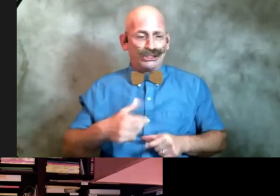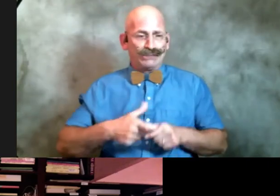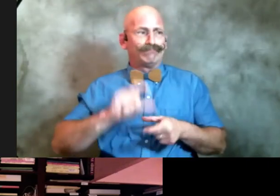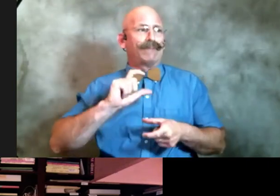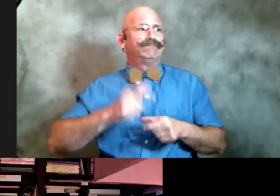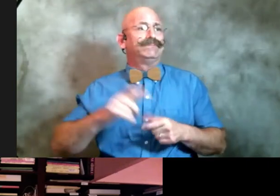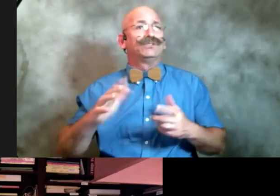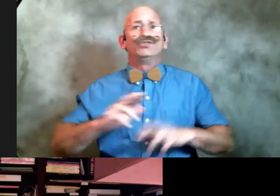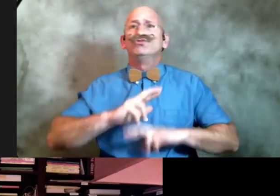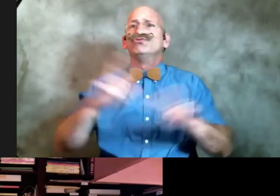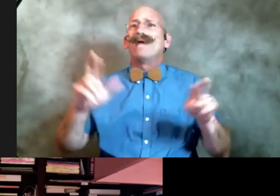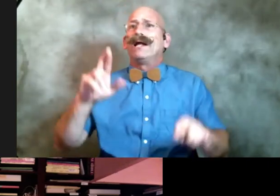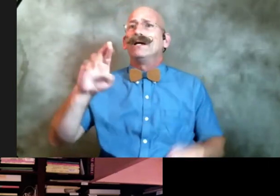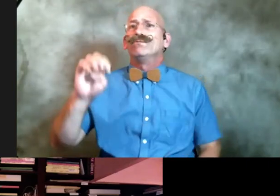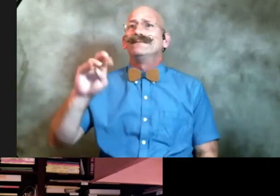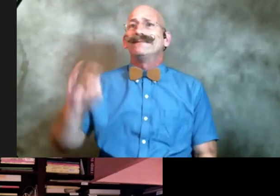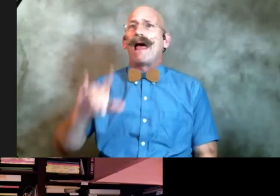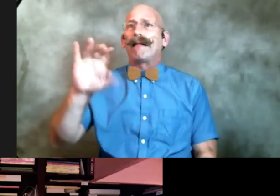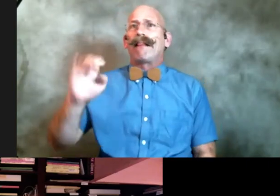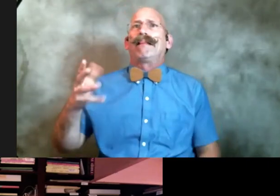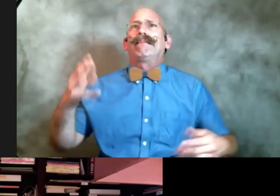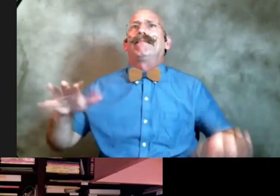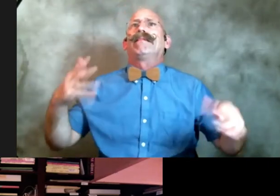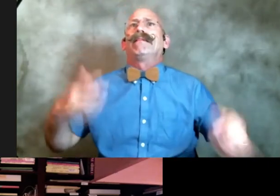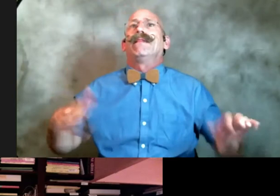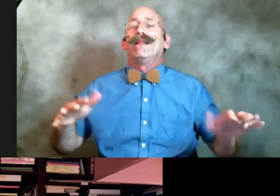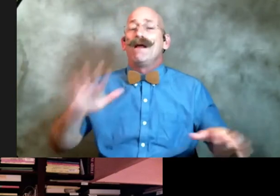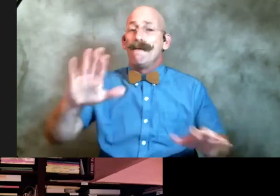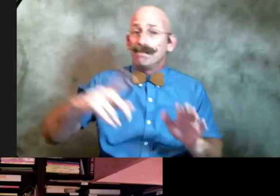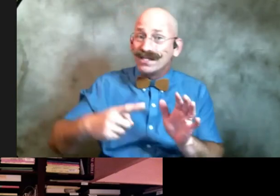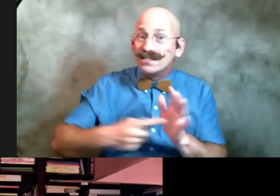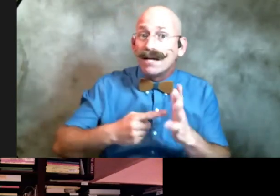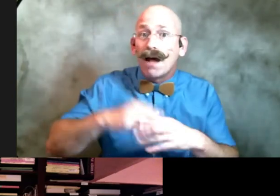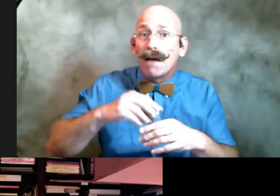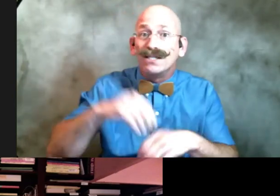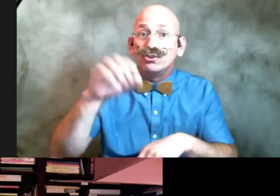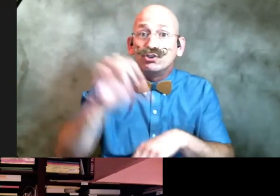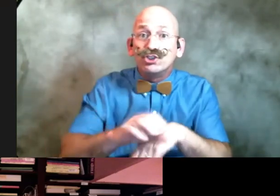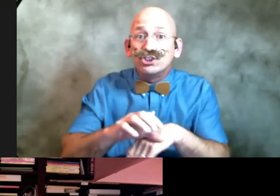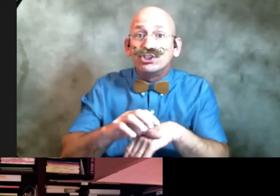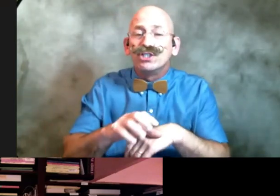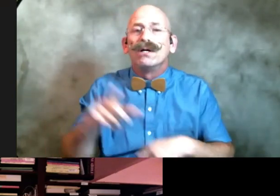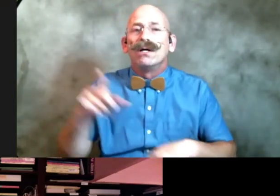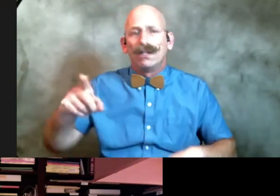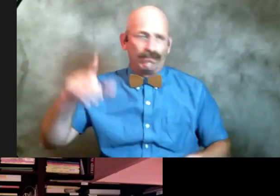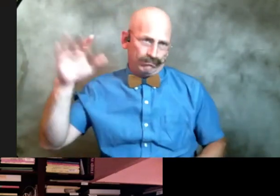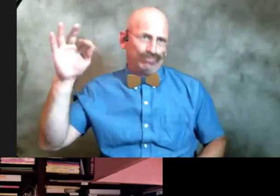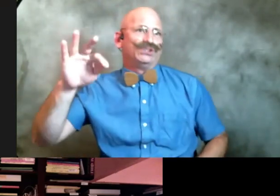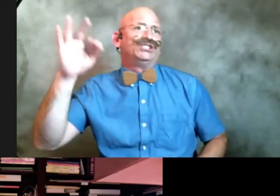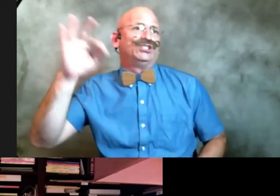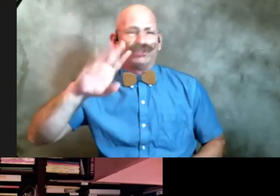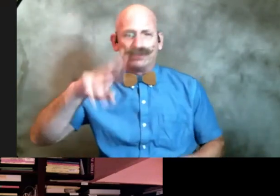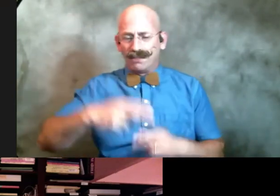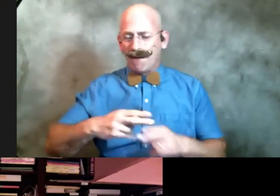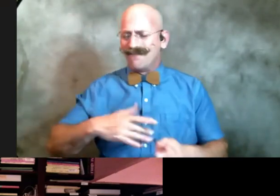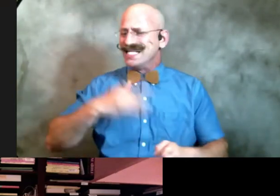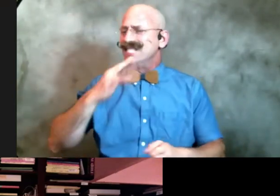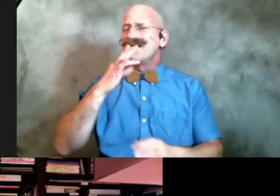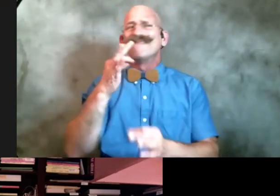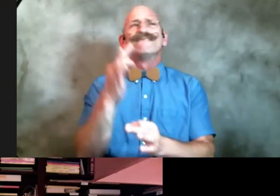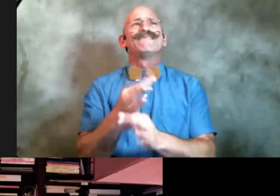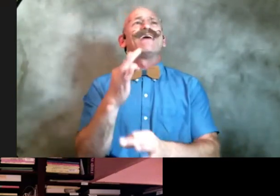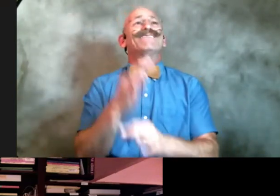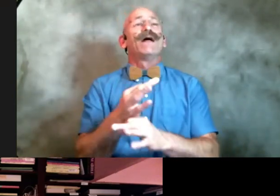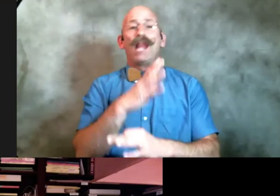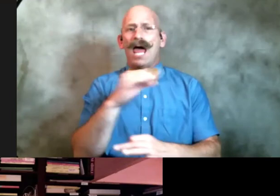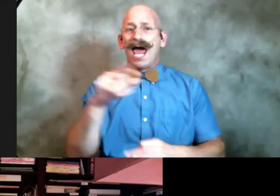sometimes in church they preach on the sense of the faithful and it's a foghorn